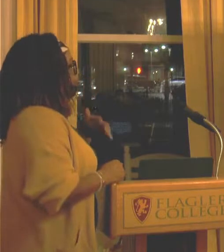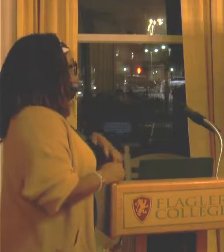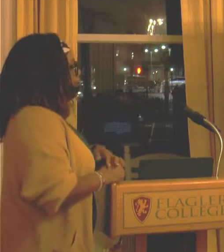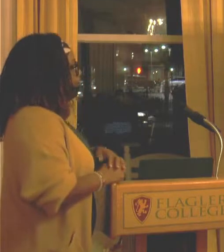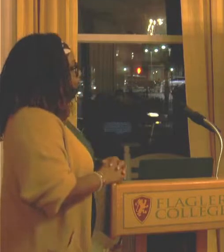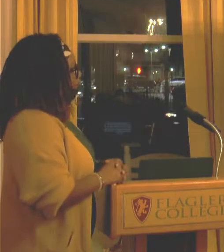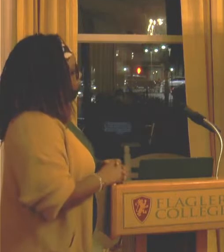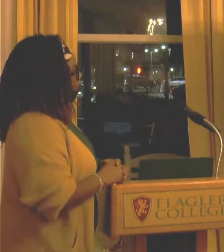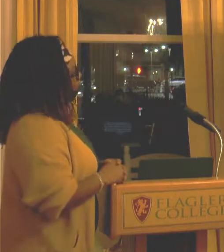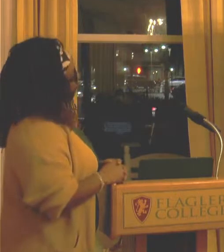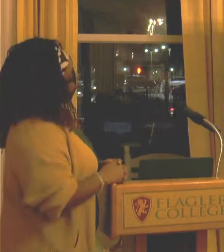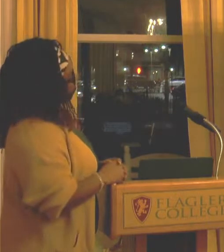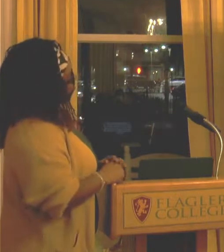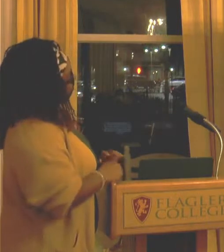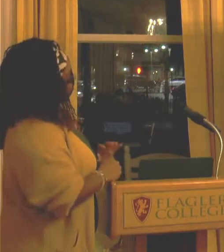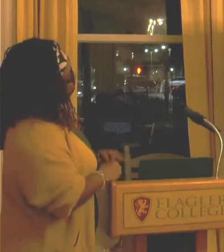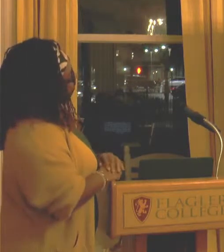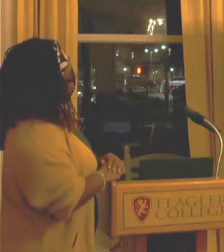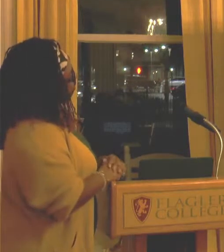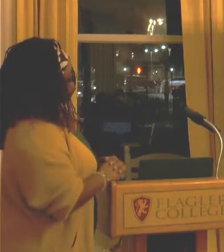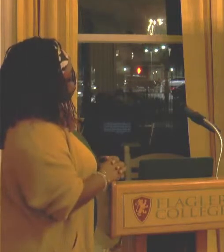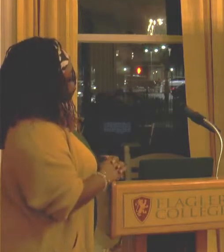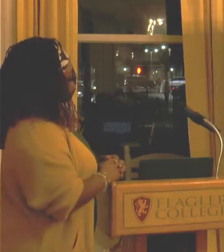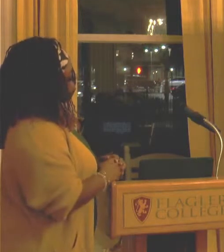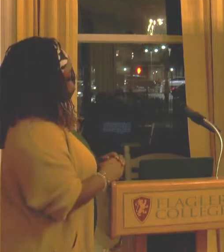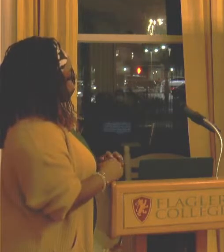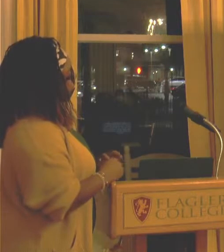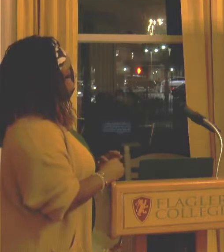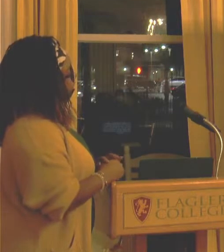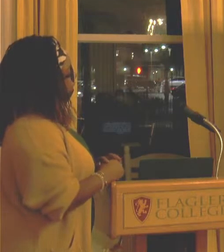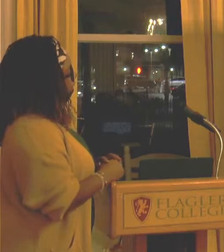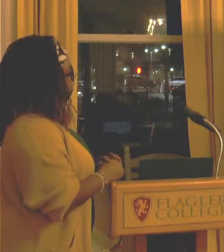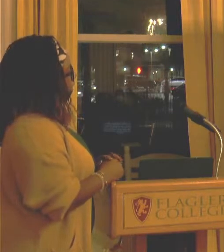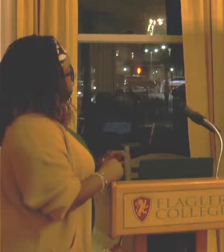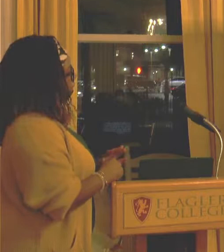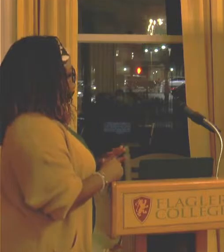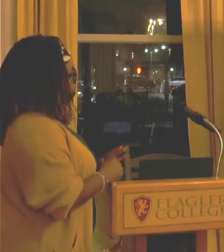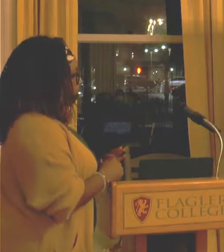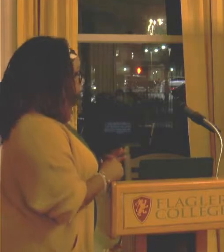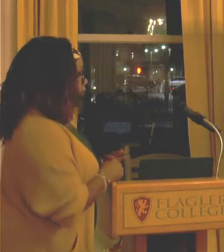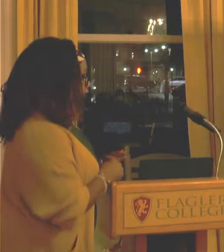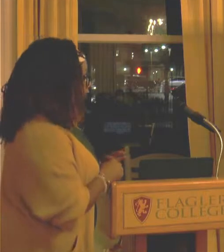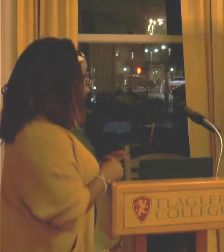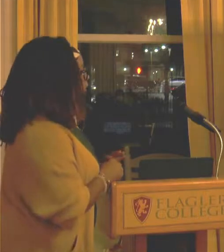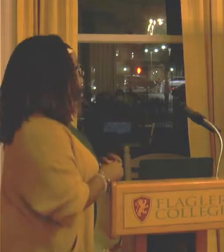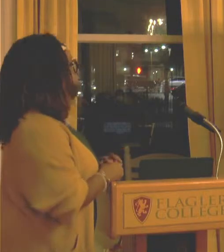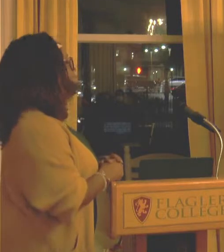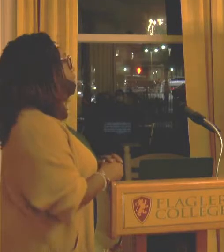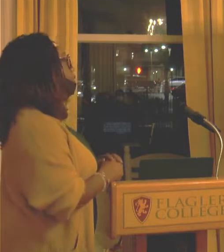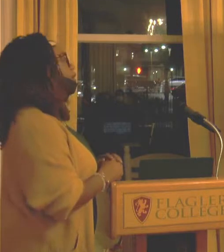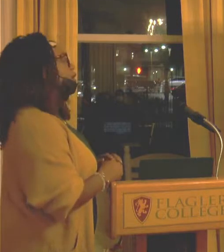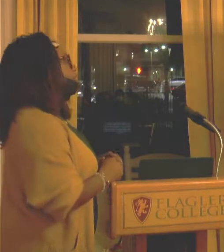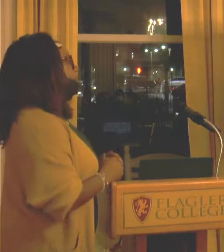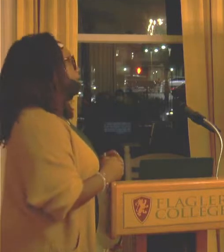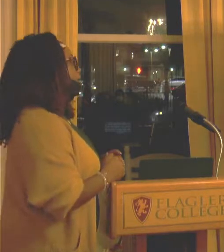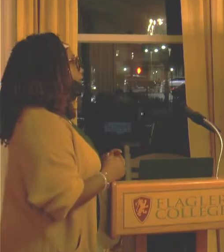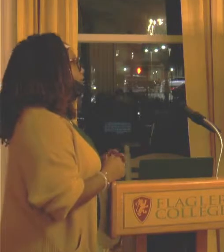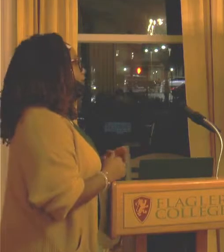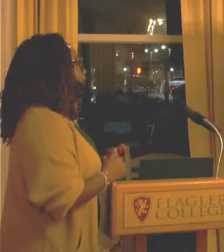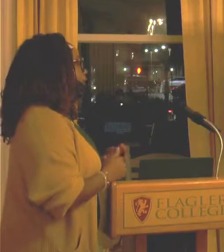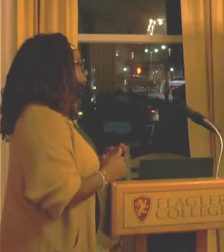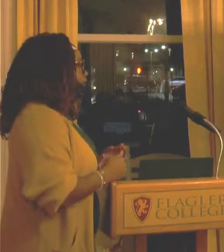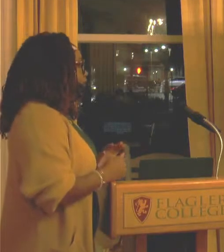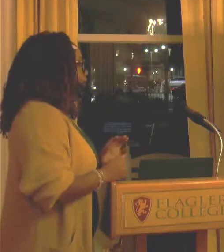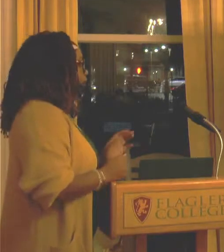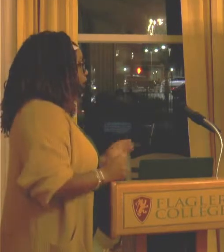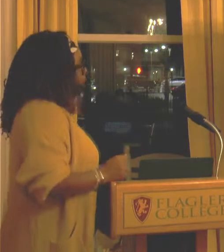examine the power of language as it relates to perceptions of and about black women and girls. I do so through the lens